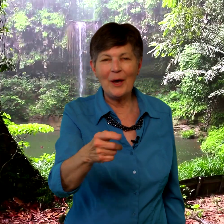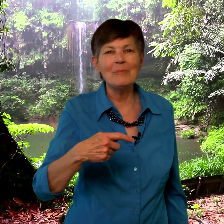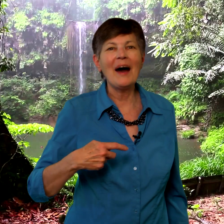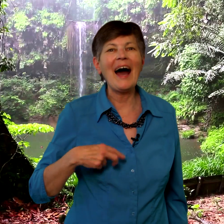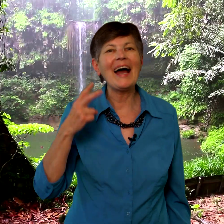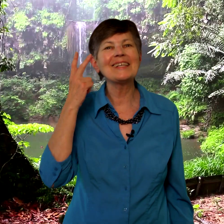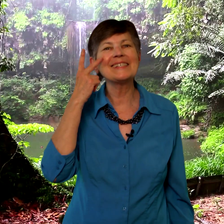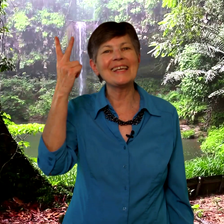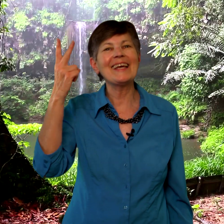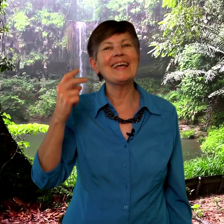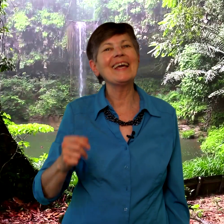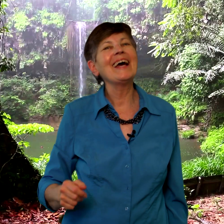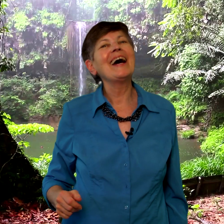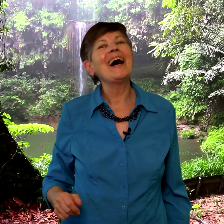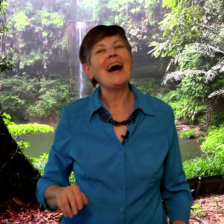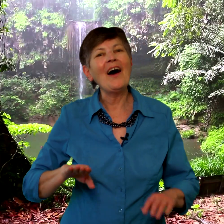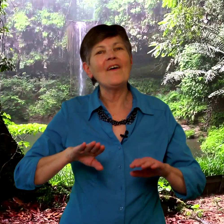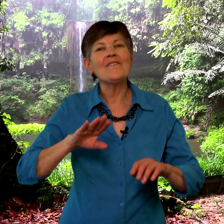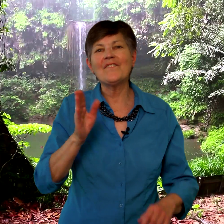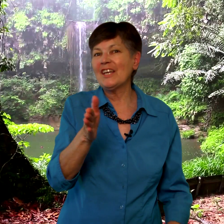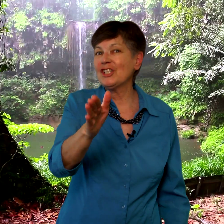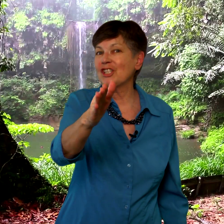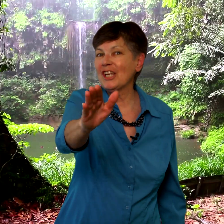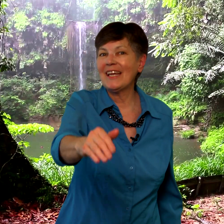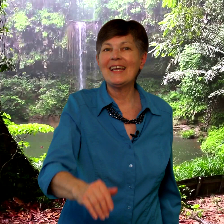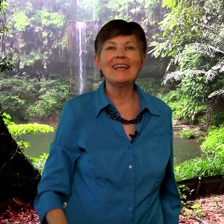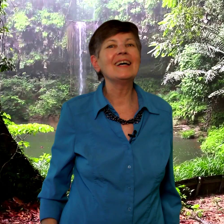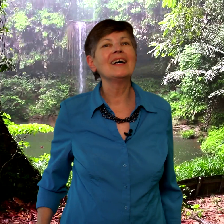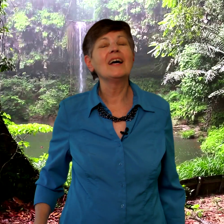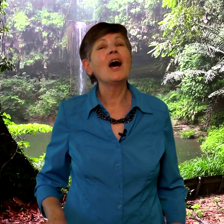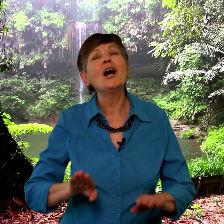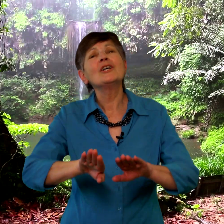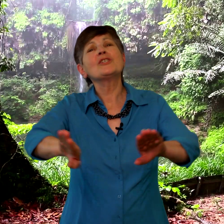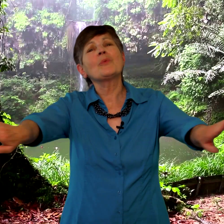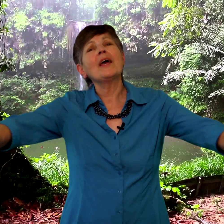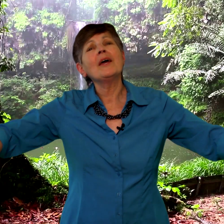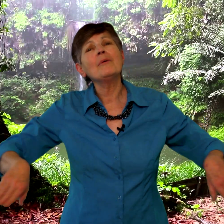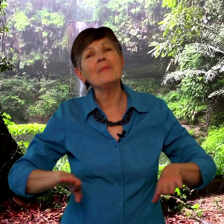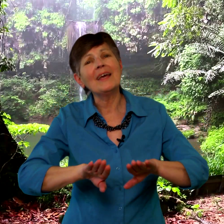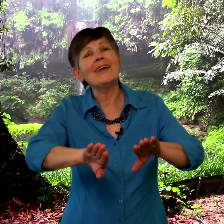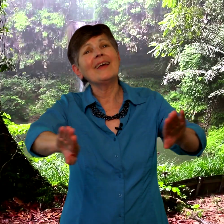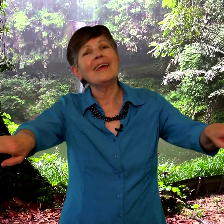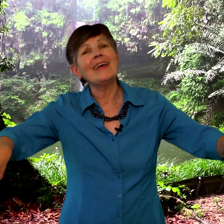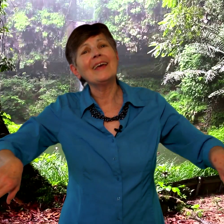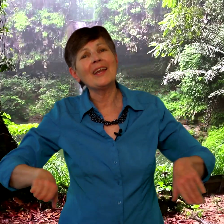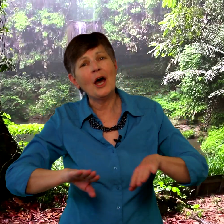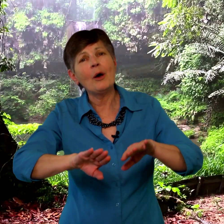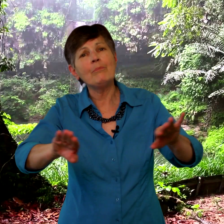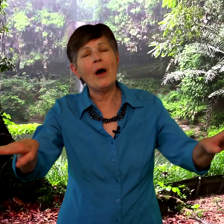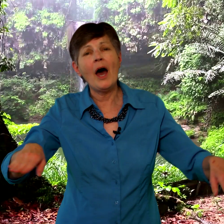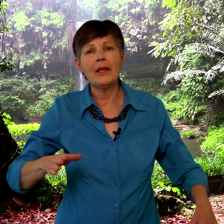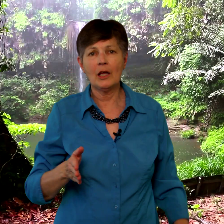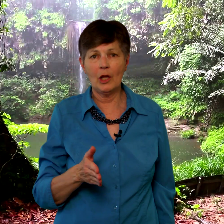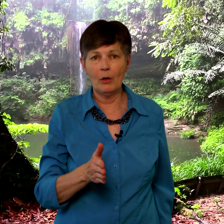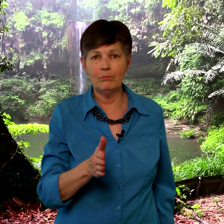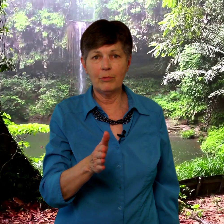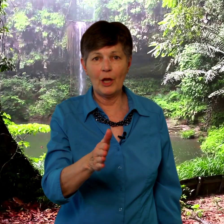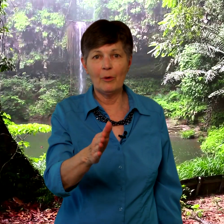oop, oop. I see a fishy swimming in a pond, clump, clump,